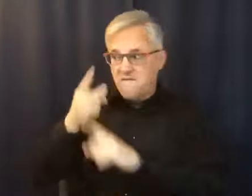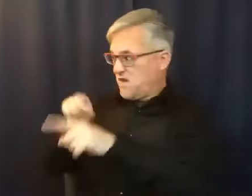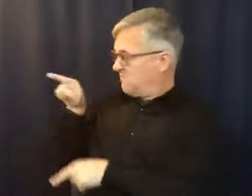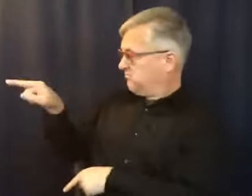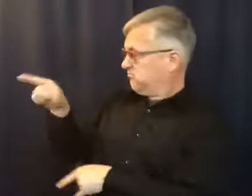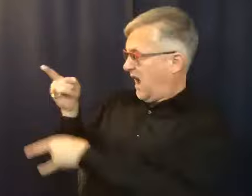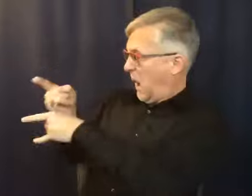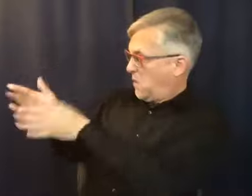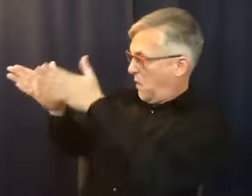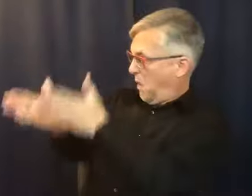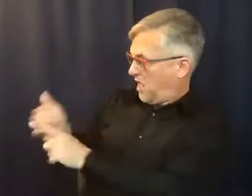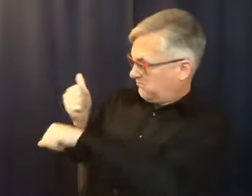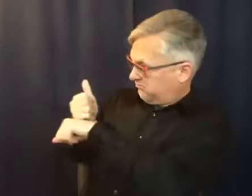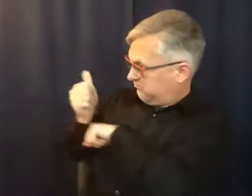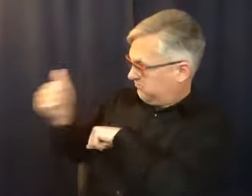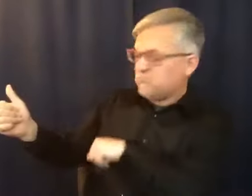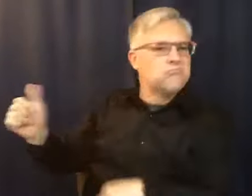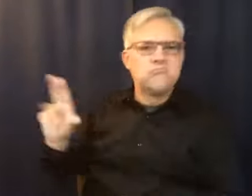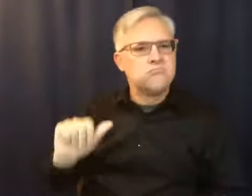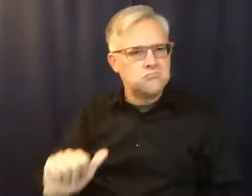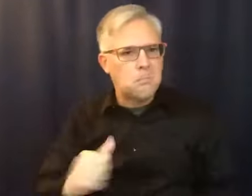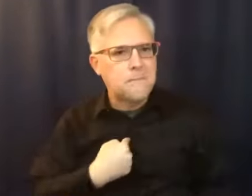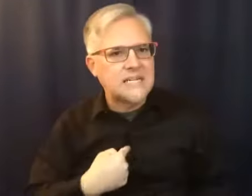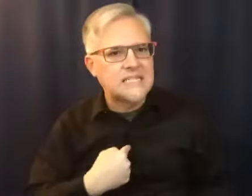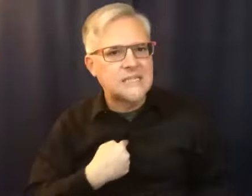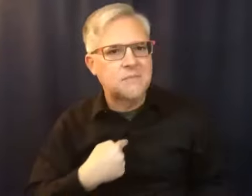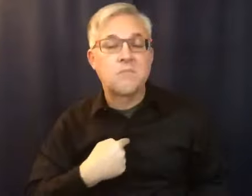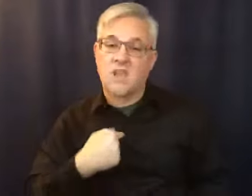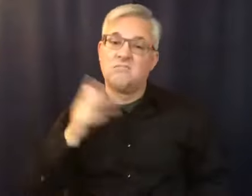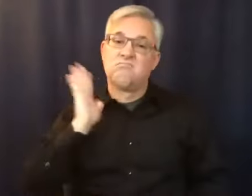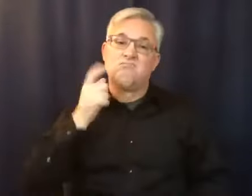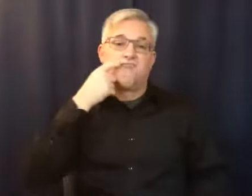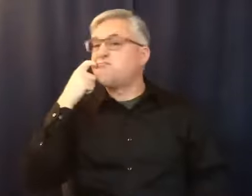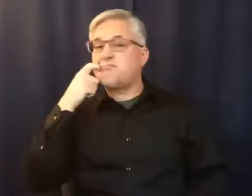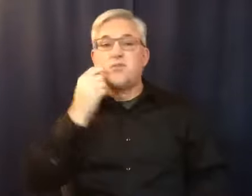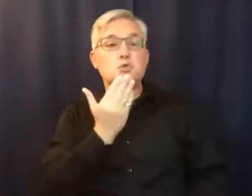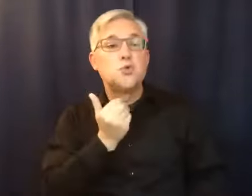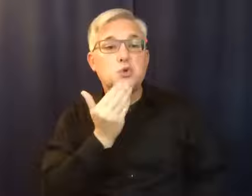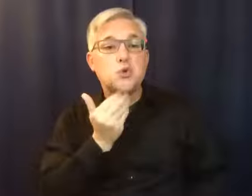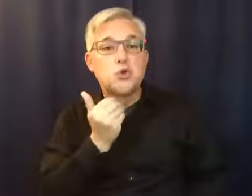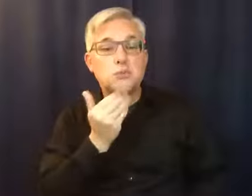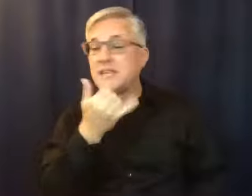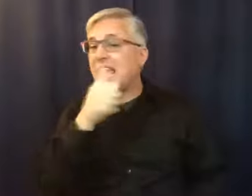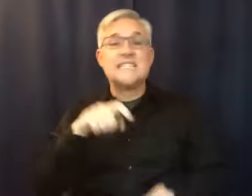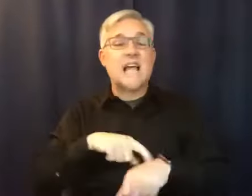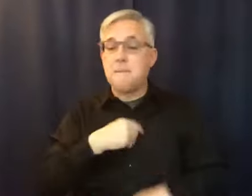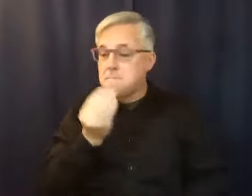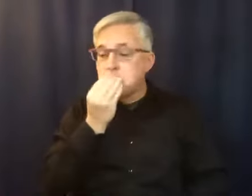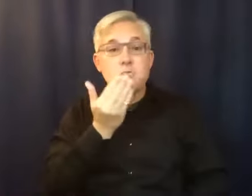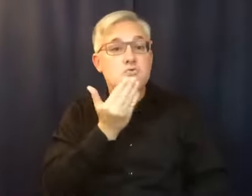addict. And anytime I ate sugar, rage would come up and I was totally uncontrollable. And I had to realize that